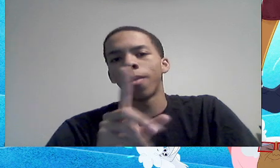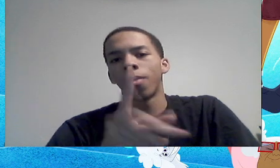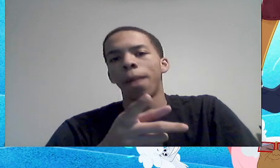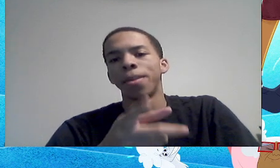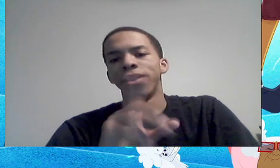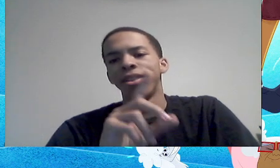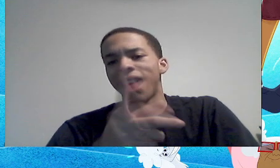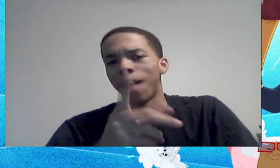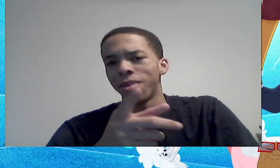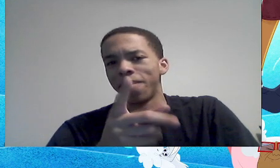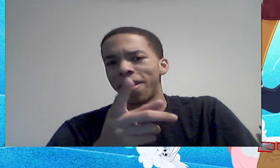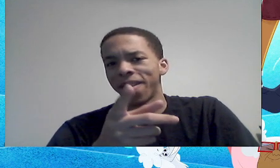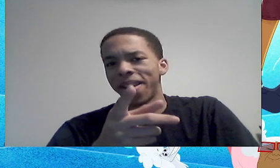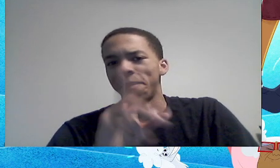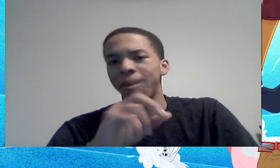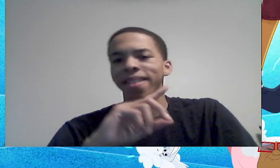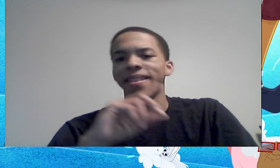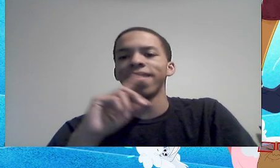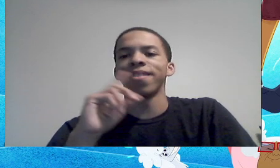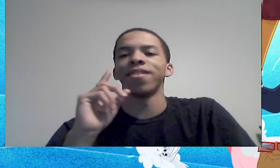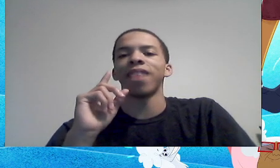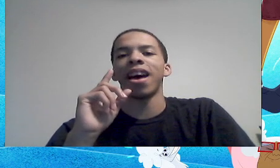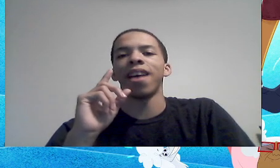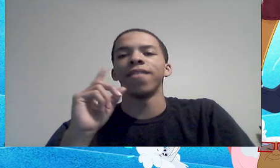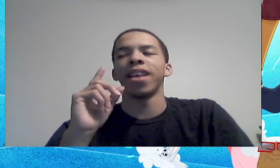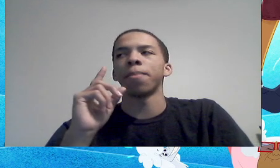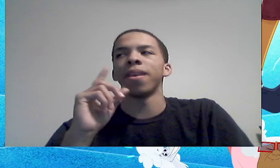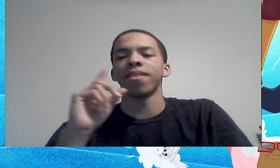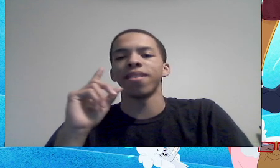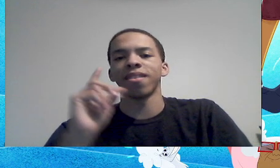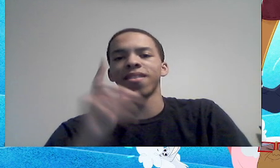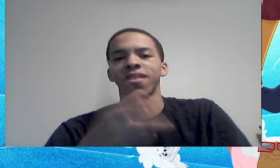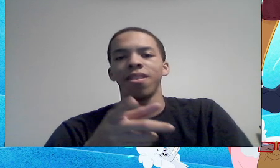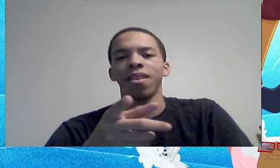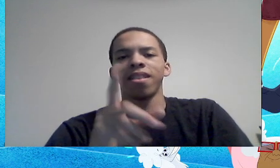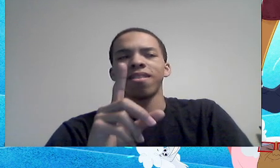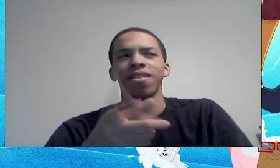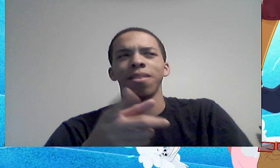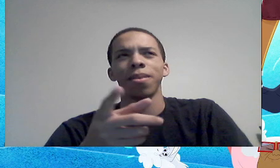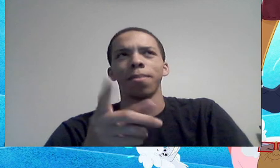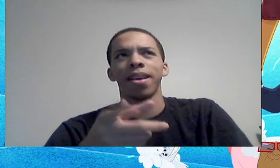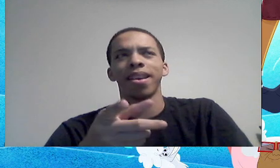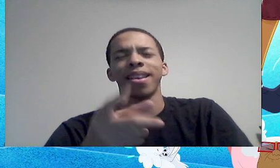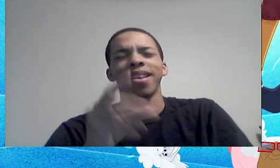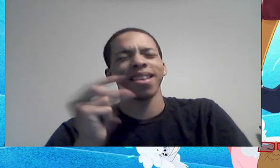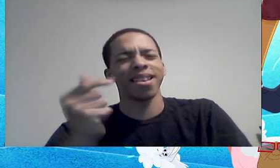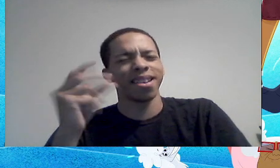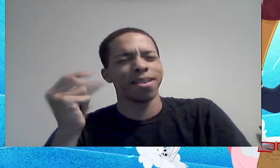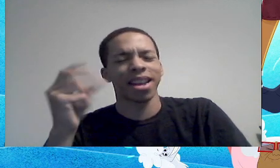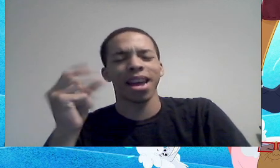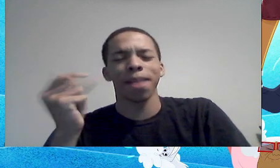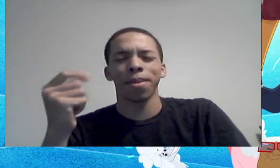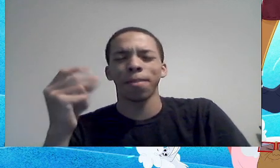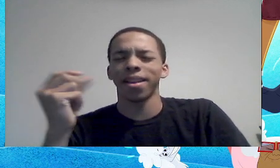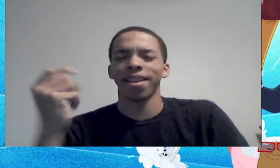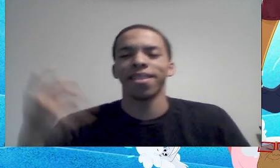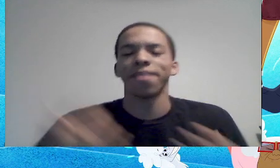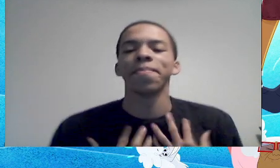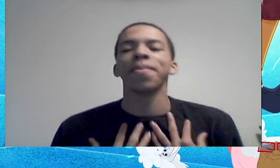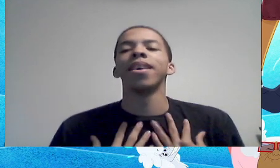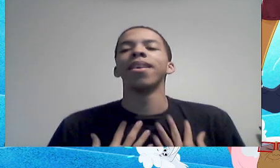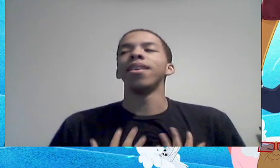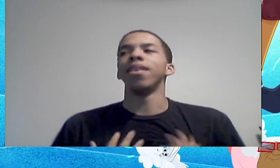Hiss from Robin Hood, that would have been great, because he could just have, like, basically a sleep, a sleeping, but, uh, a camping